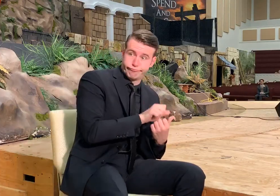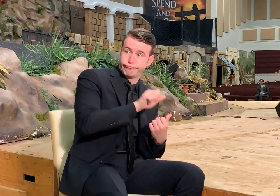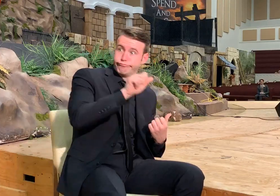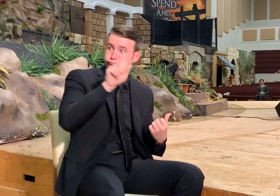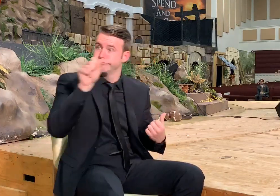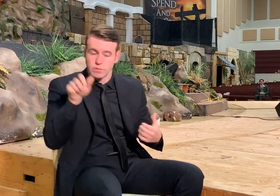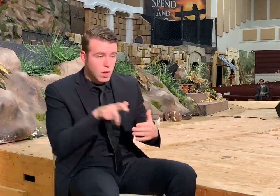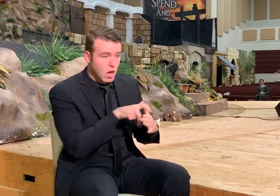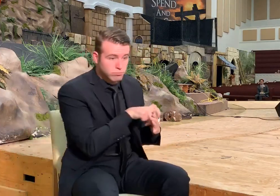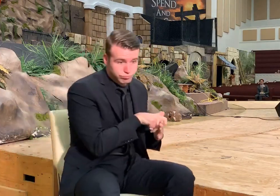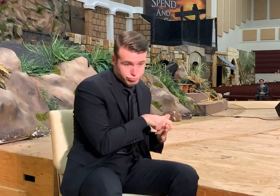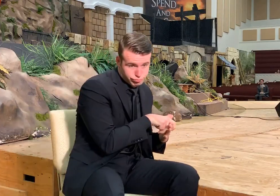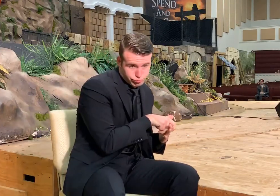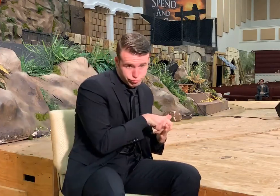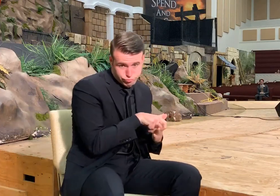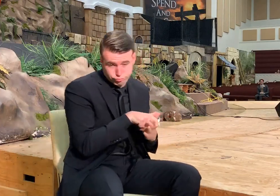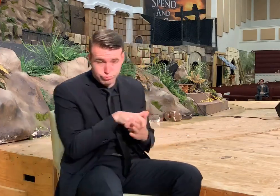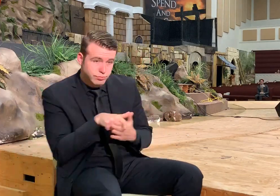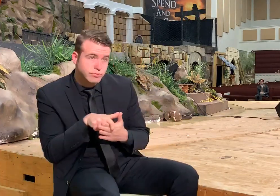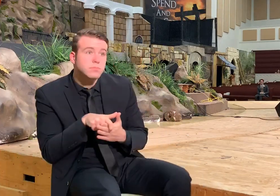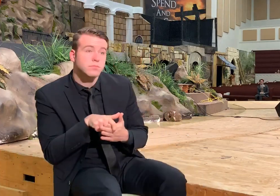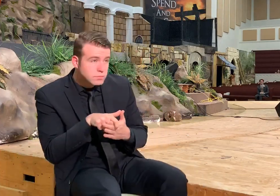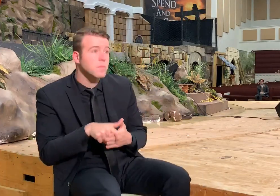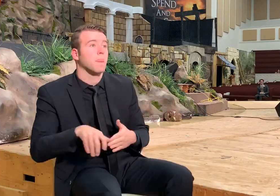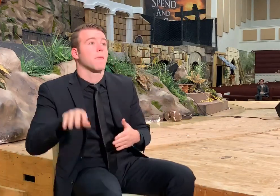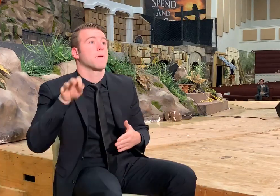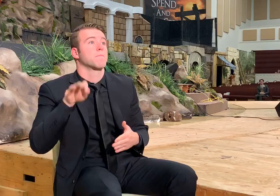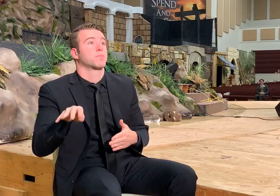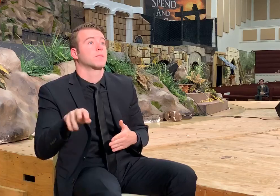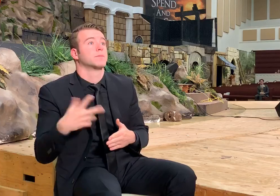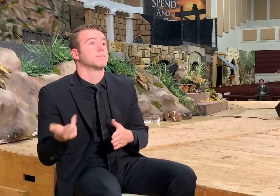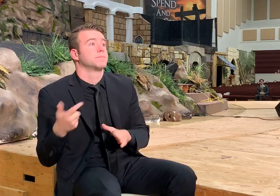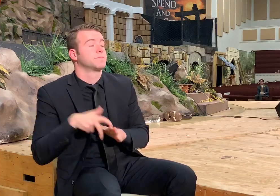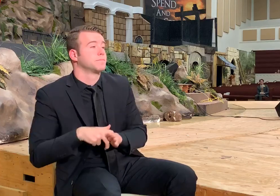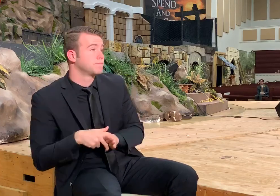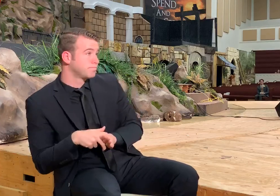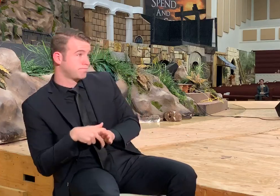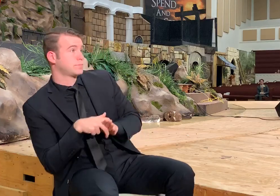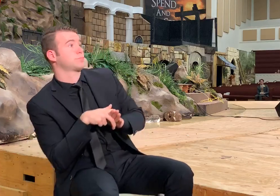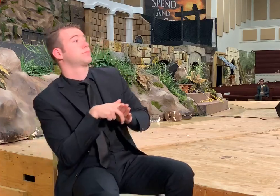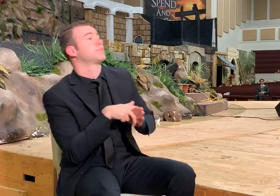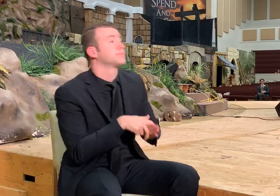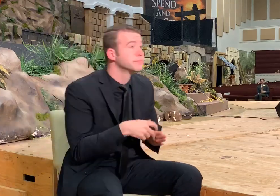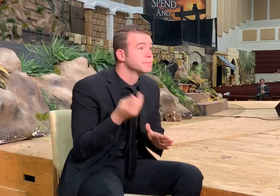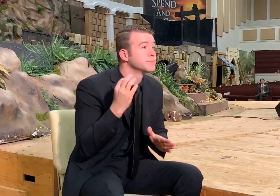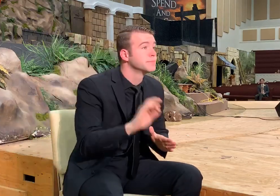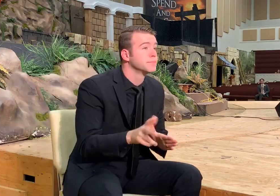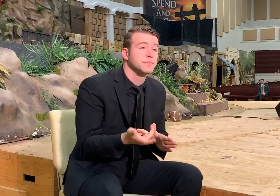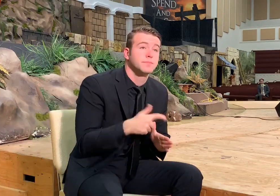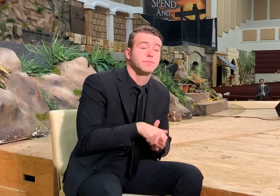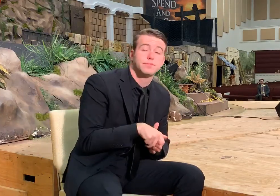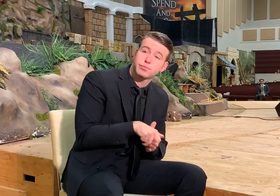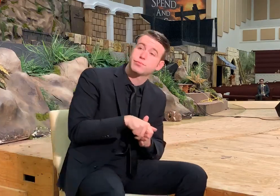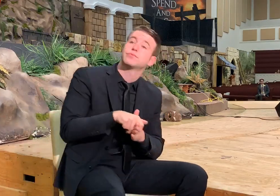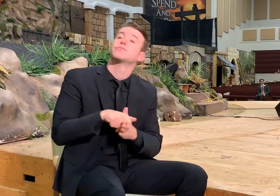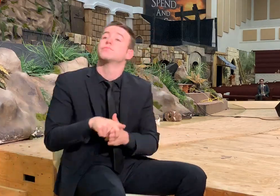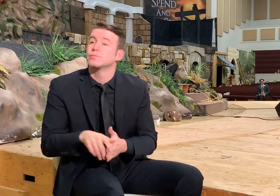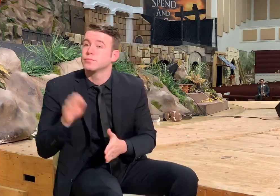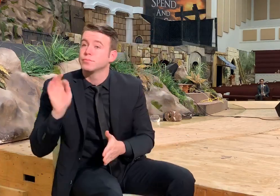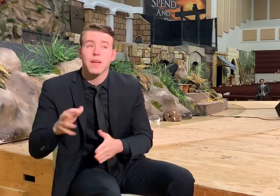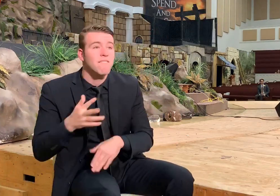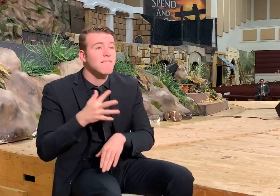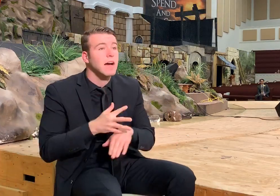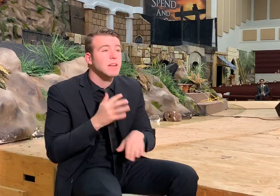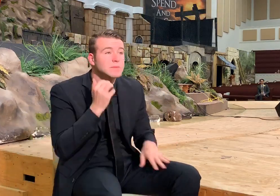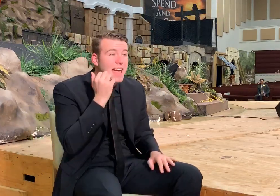15 miles. And, and, and then, then he would preach there. Then he'd get on and go 20 miles and preach there. Then he'd get on and go 18 miles and preach there. Then he'd go on five